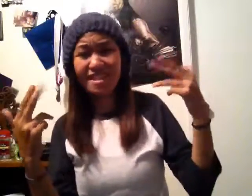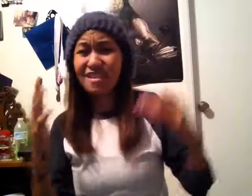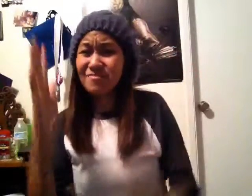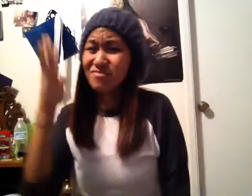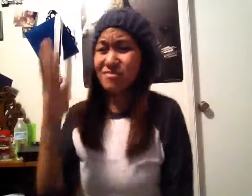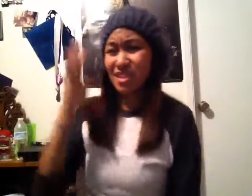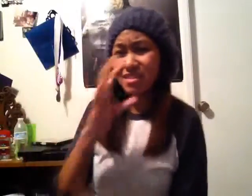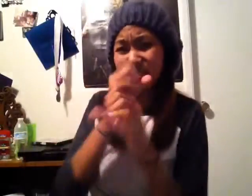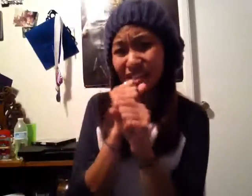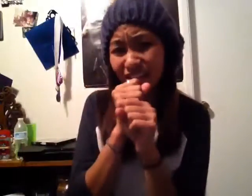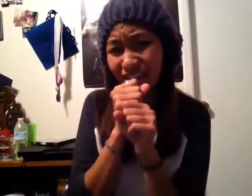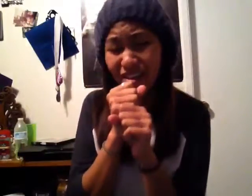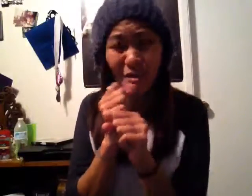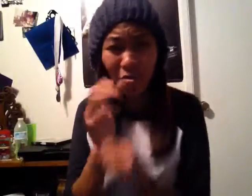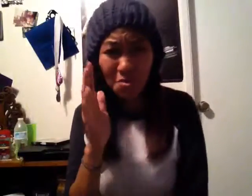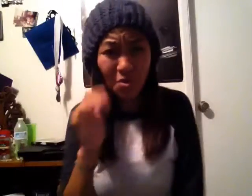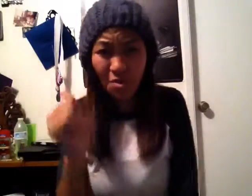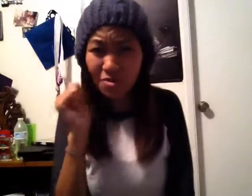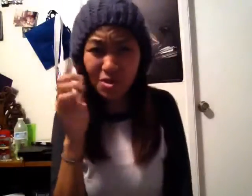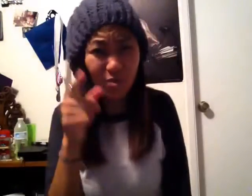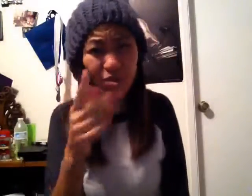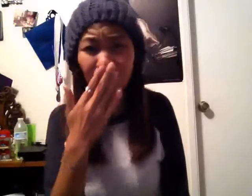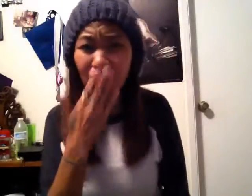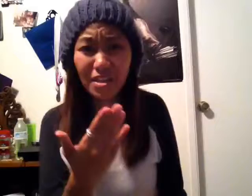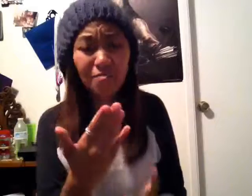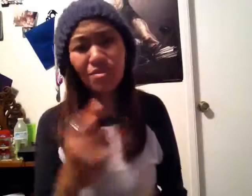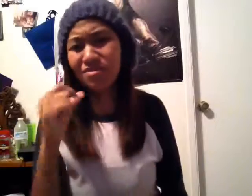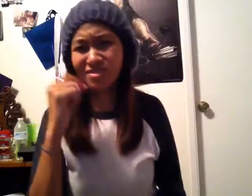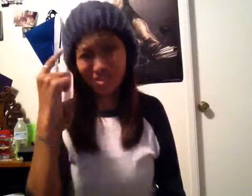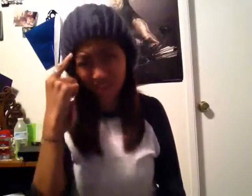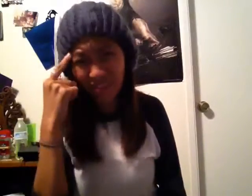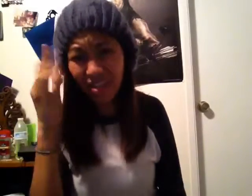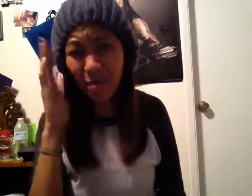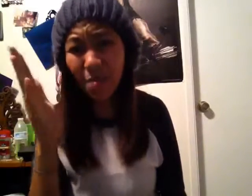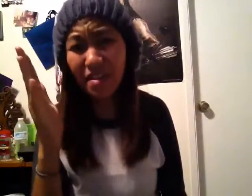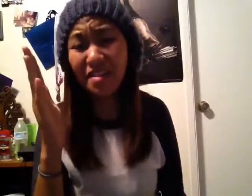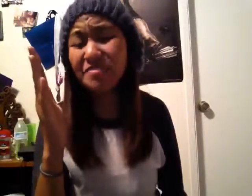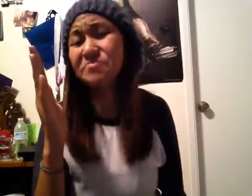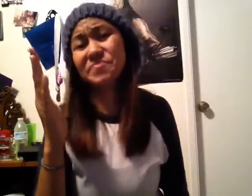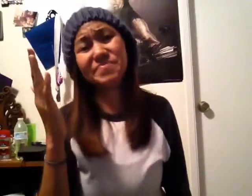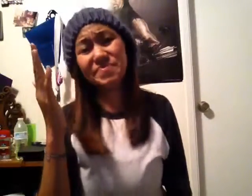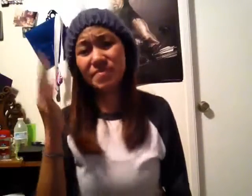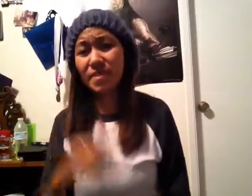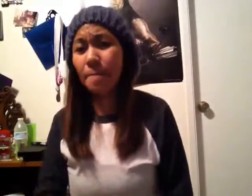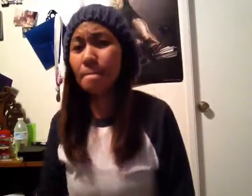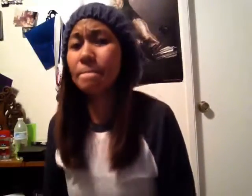your history of silence Won't do you any good Did you think it